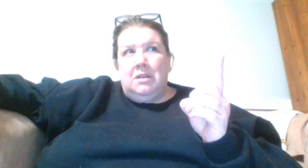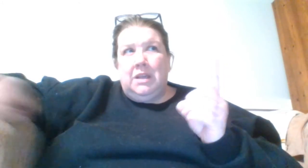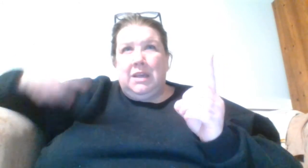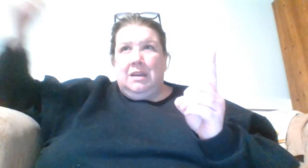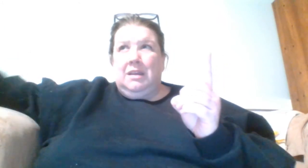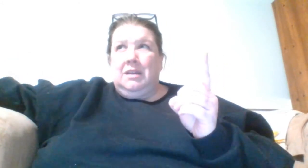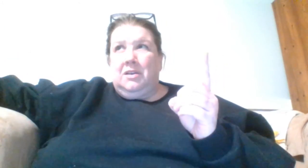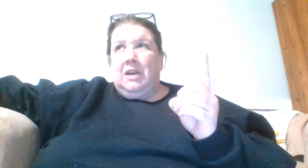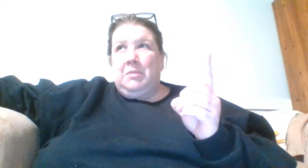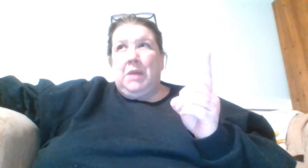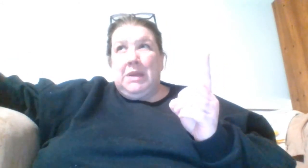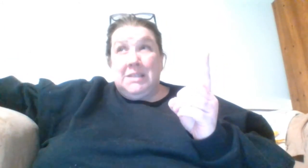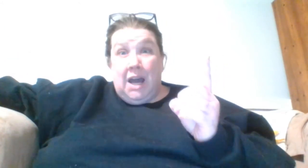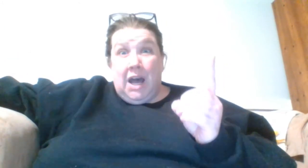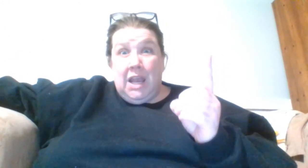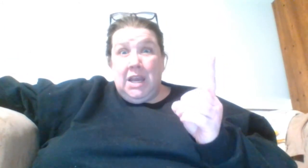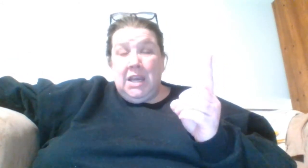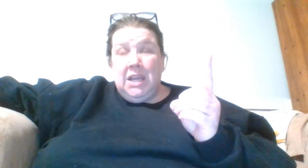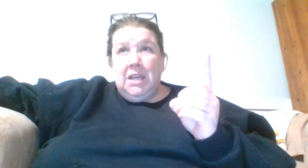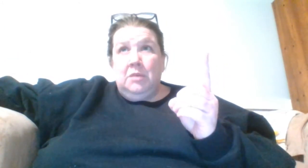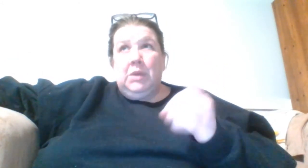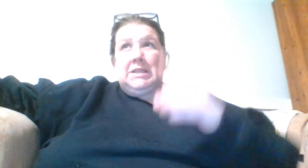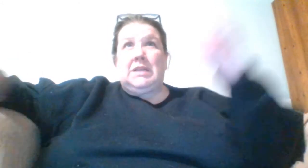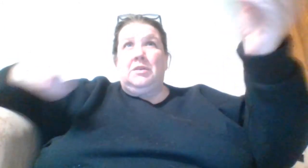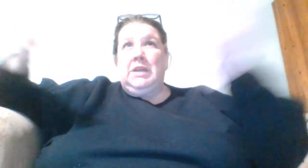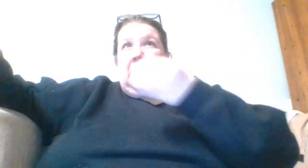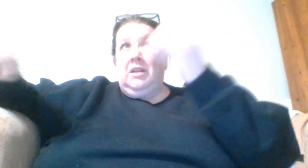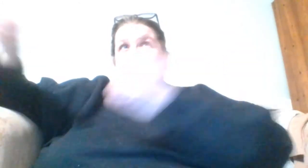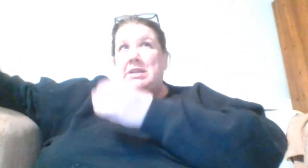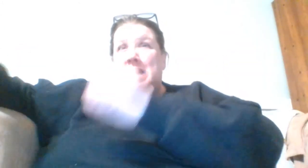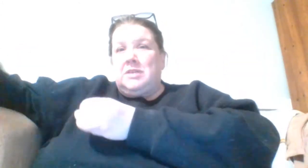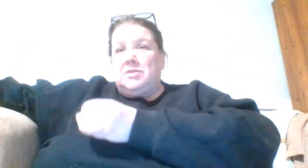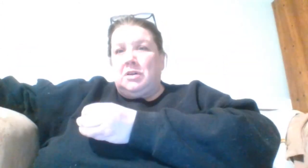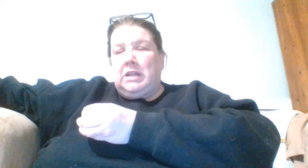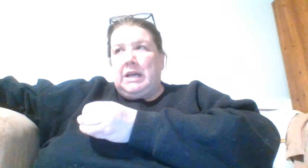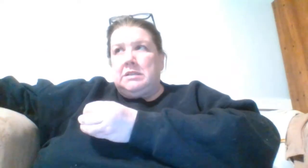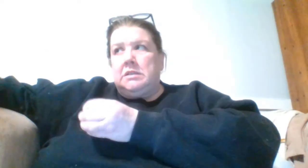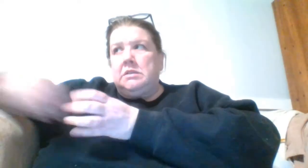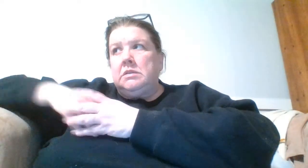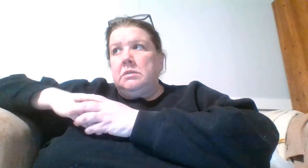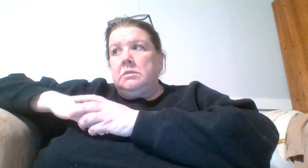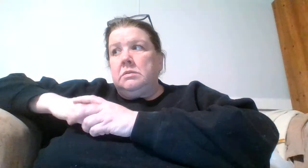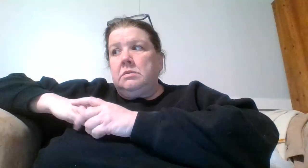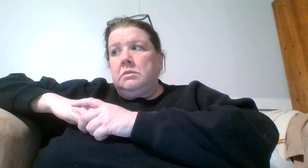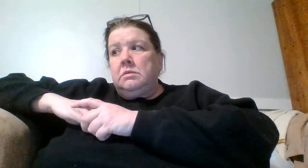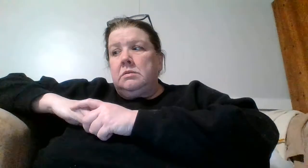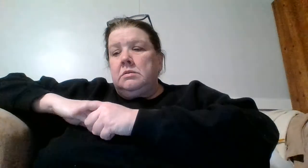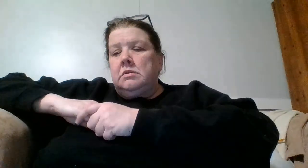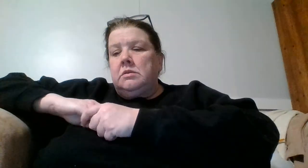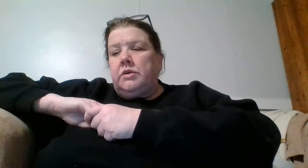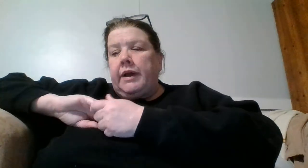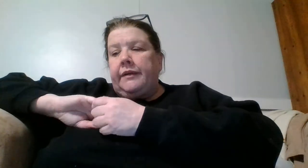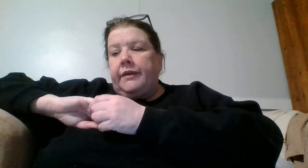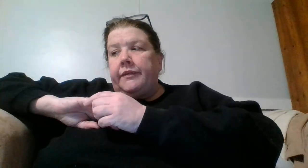Like, in a year. I might be done. Because I don't need all of these extra classes. So, I don't know.